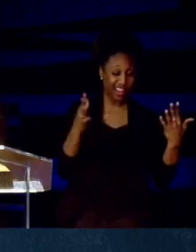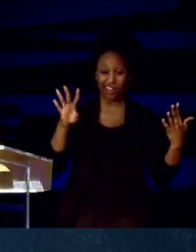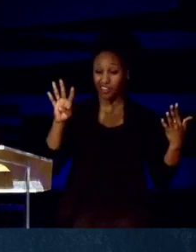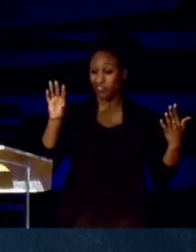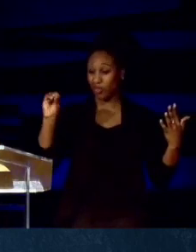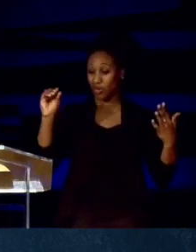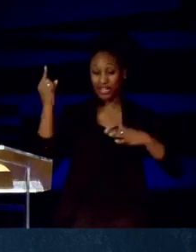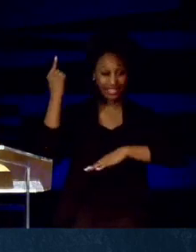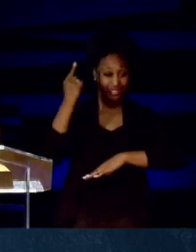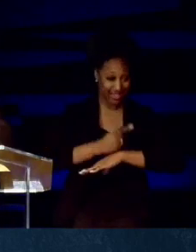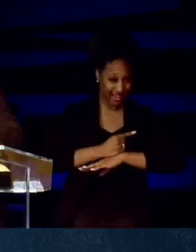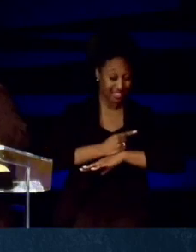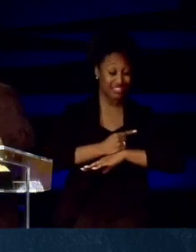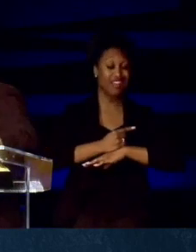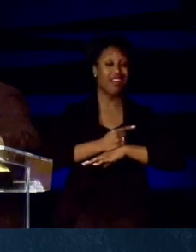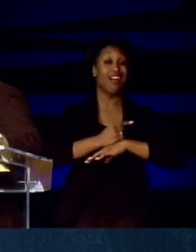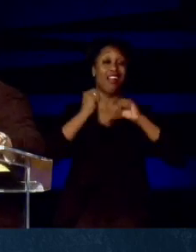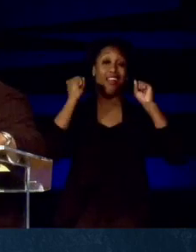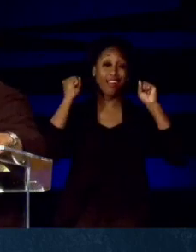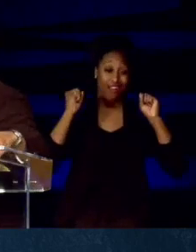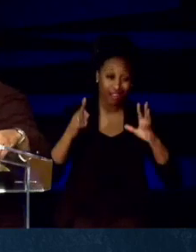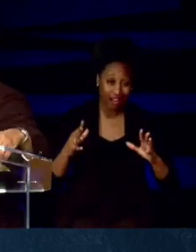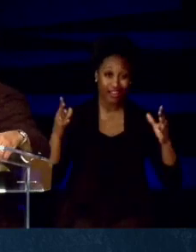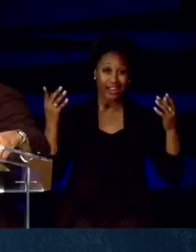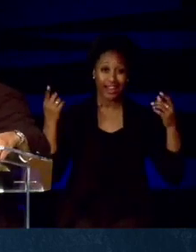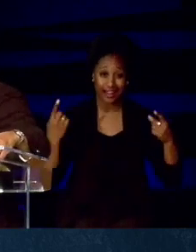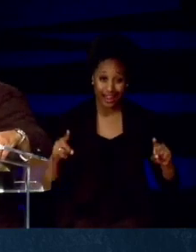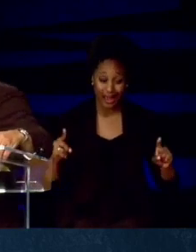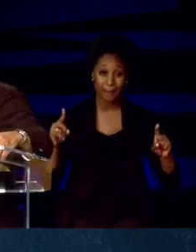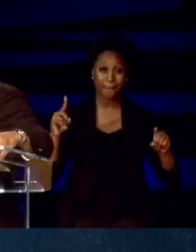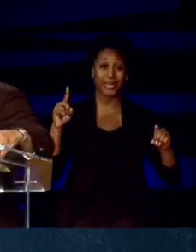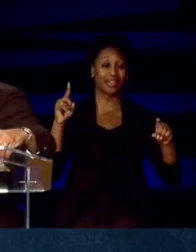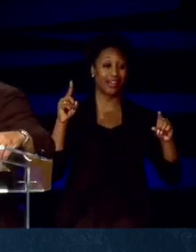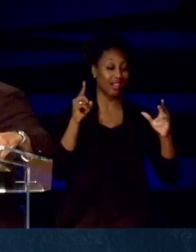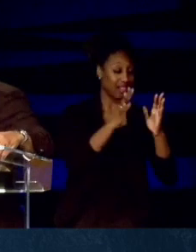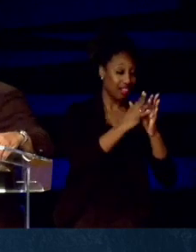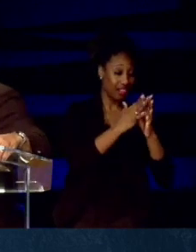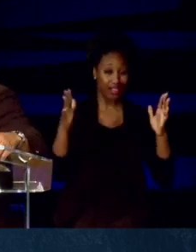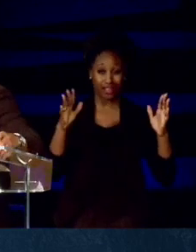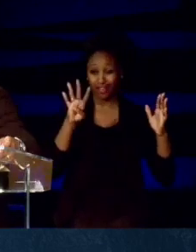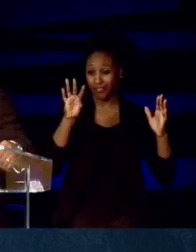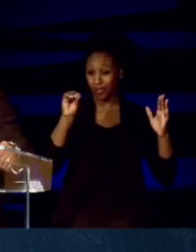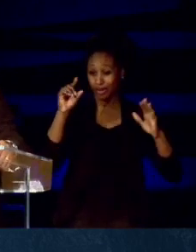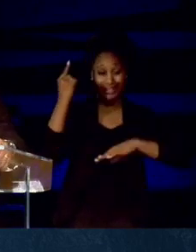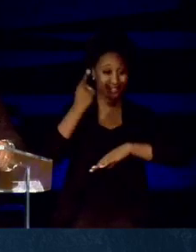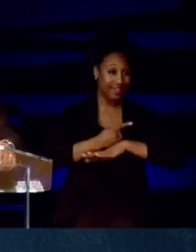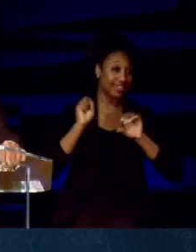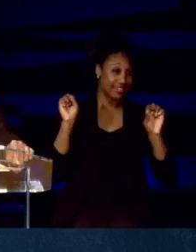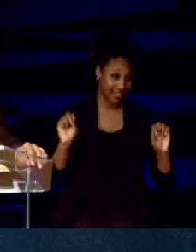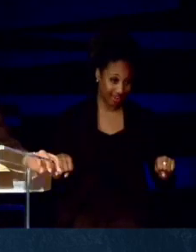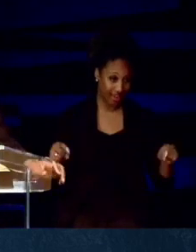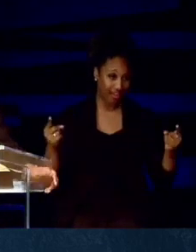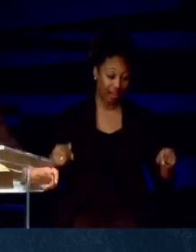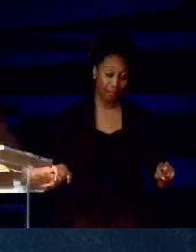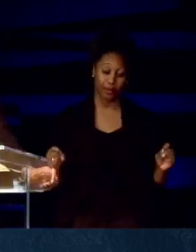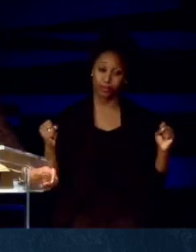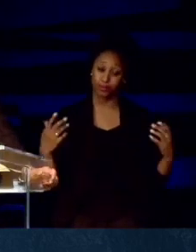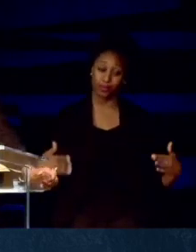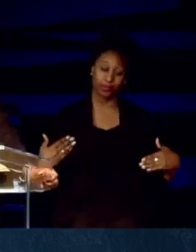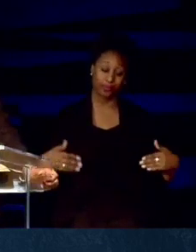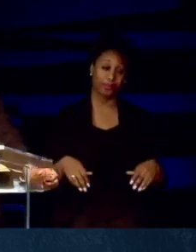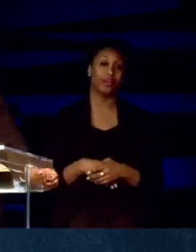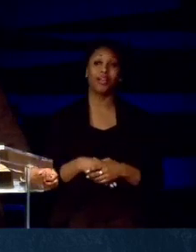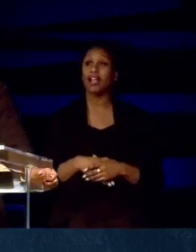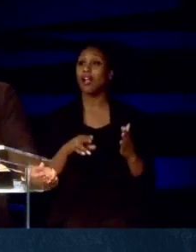A lot can happen in 40 days. Ushers, you may be seated